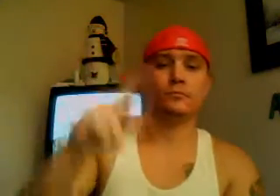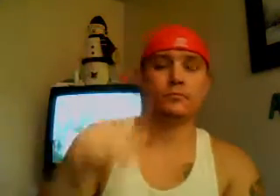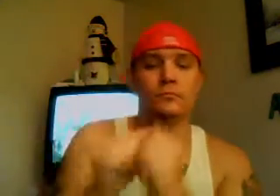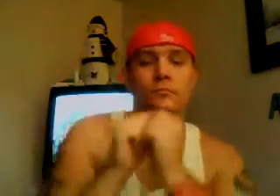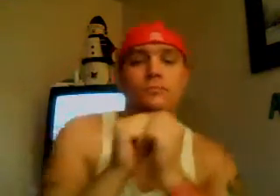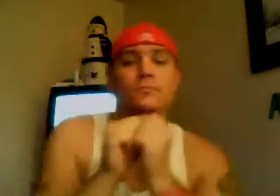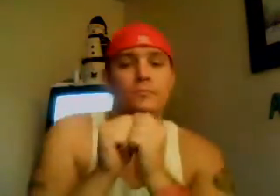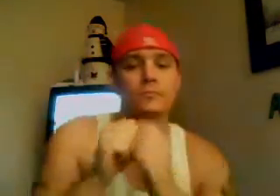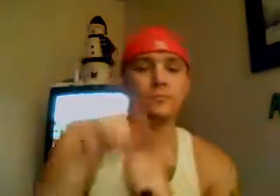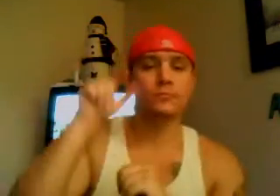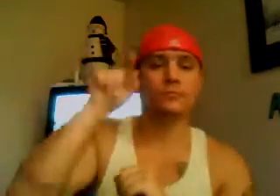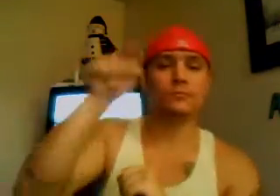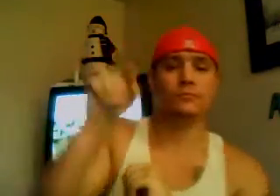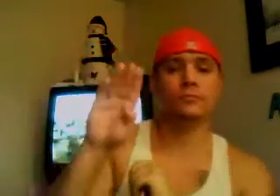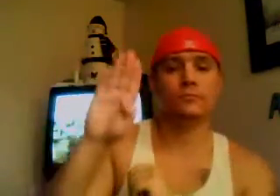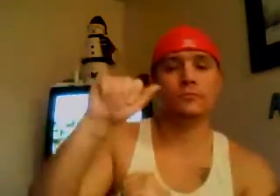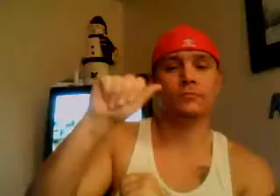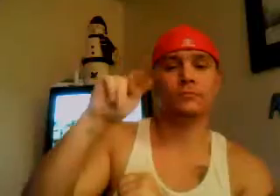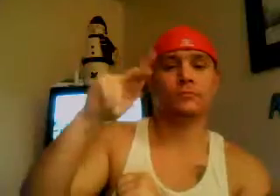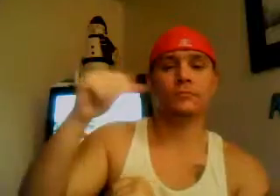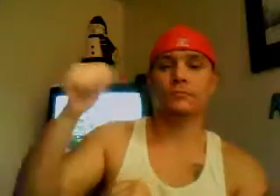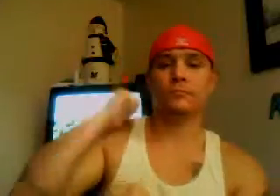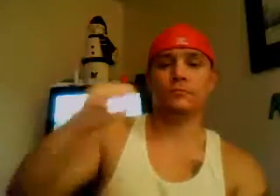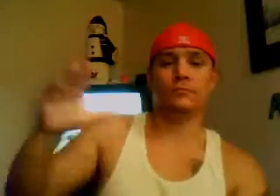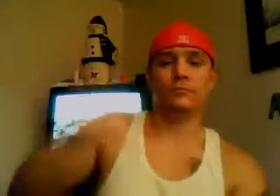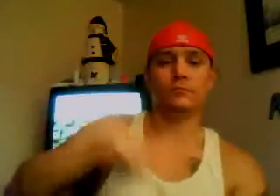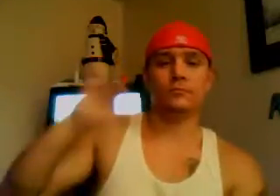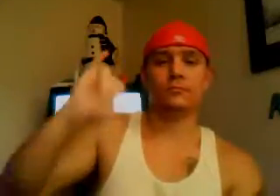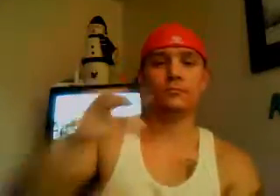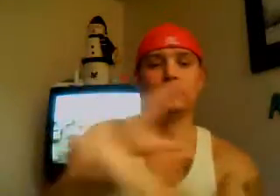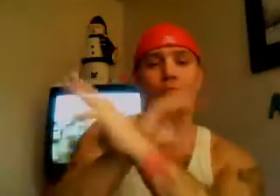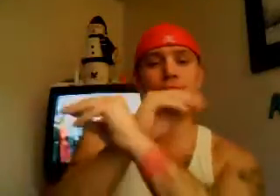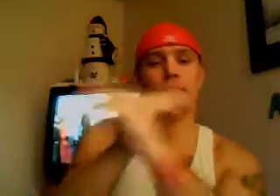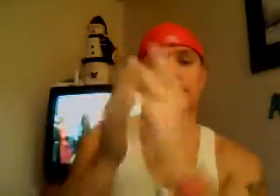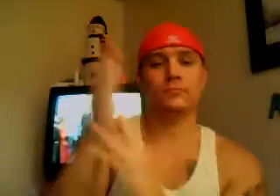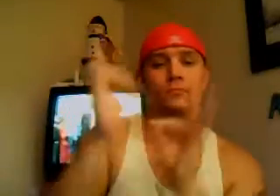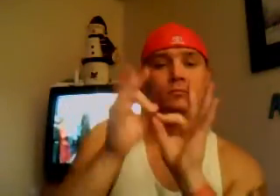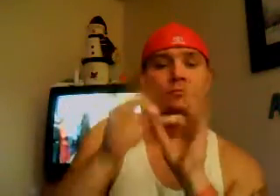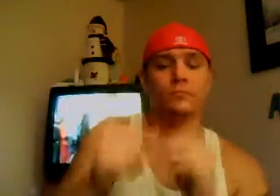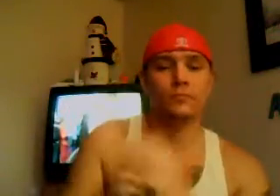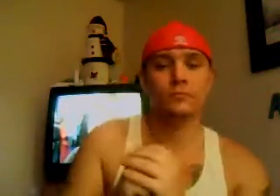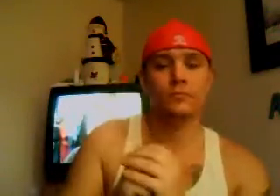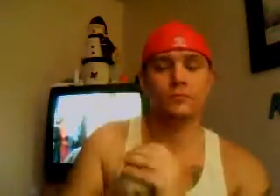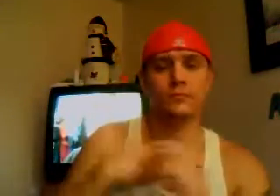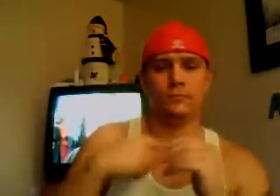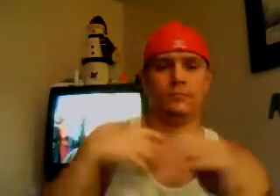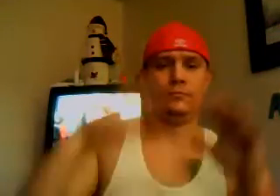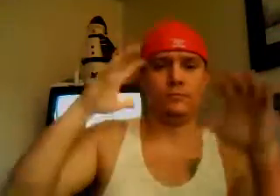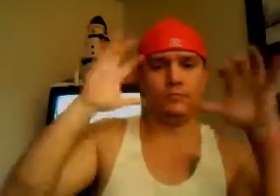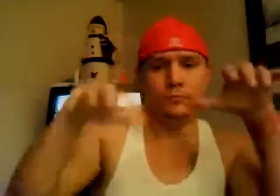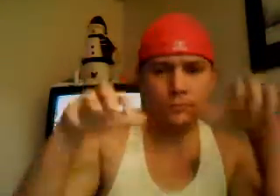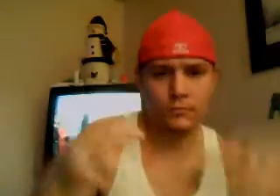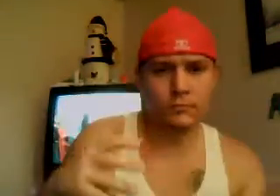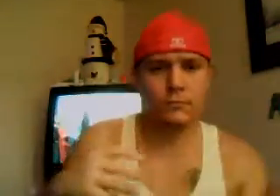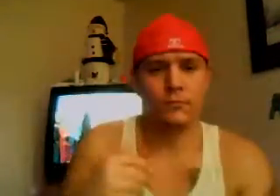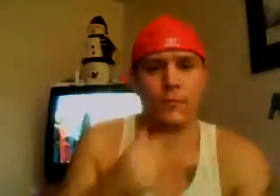For the CEO of Brad Carpenter says a lot of thought went into the shops reopening. You hoping that at that time, 814, February, should be the